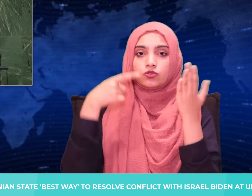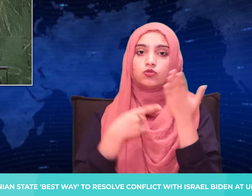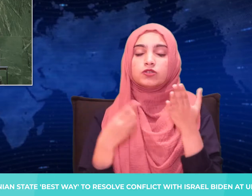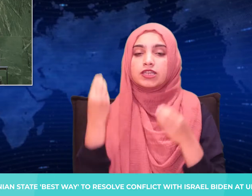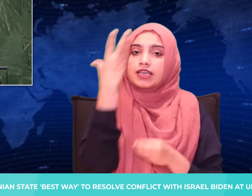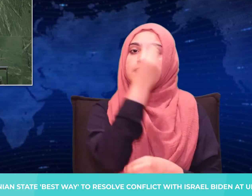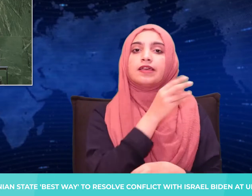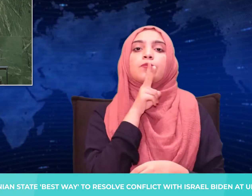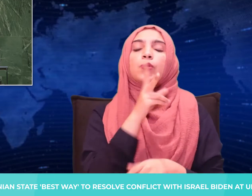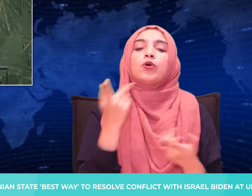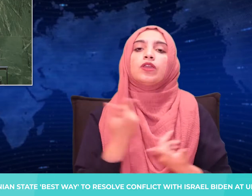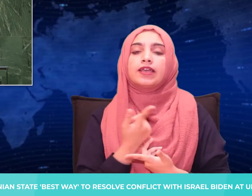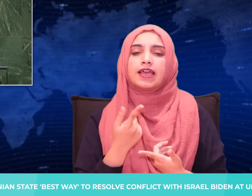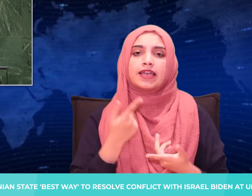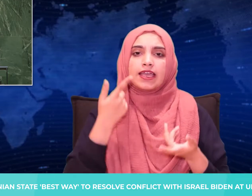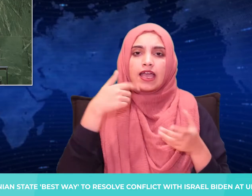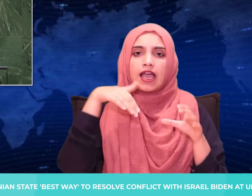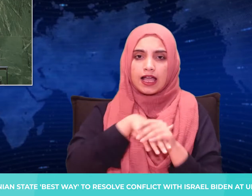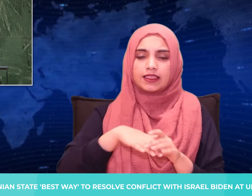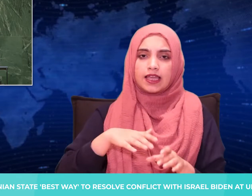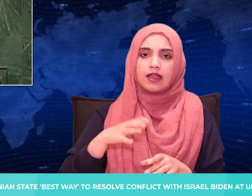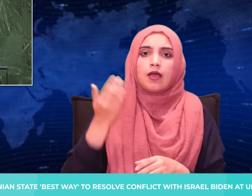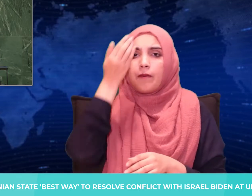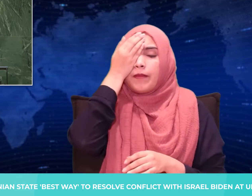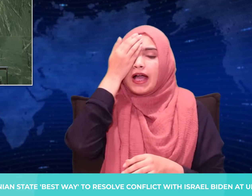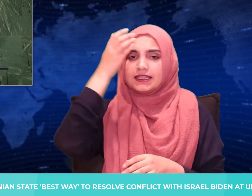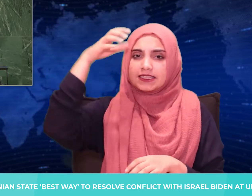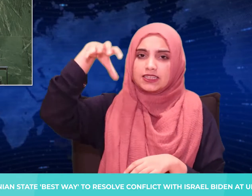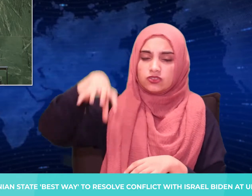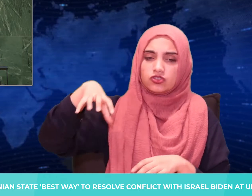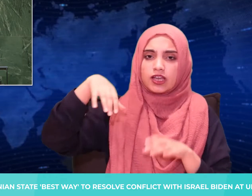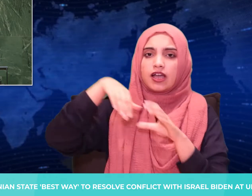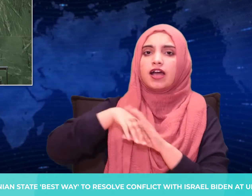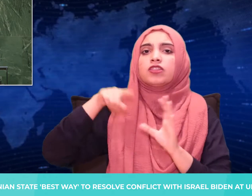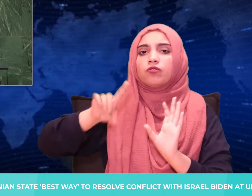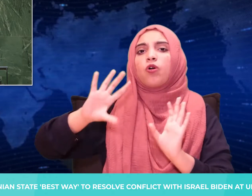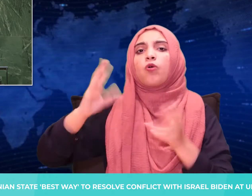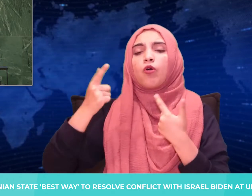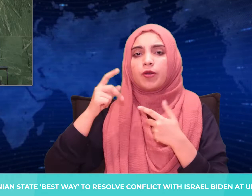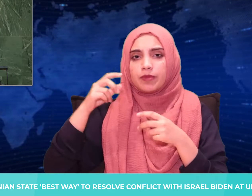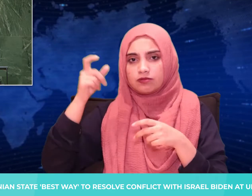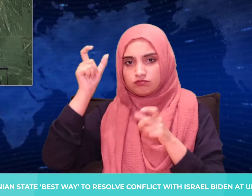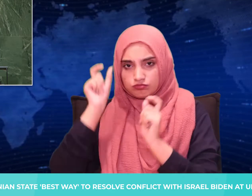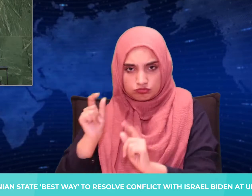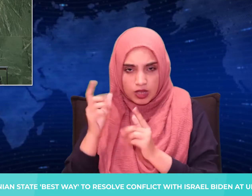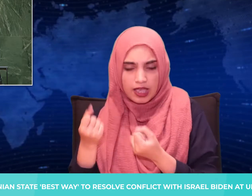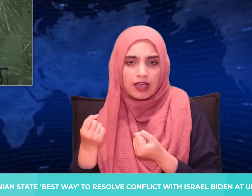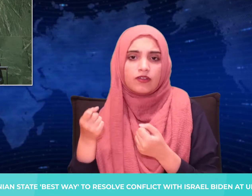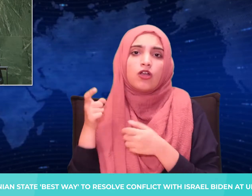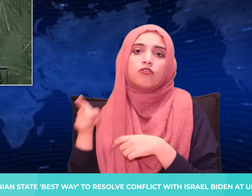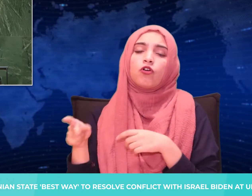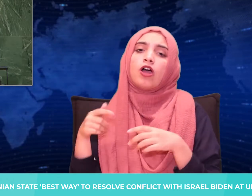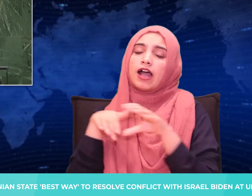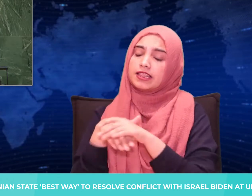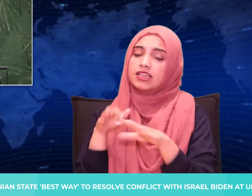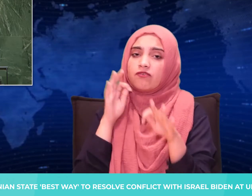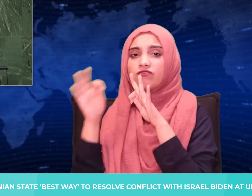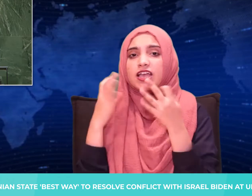and democratic Palestinian state is the best way to ensure Israel's future. We must